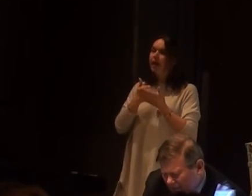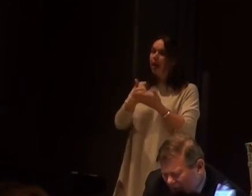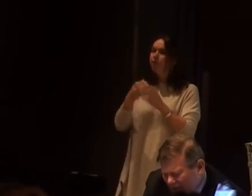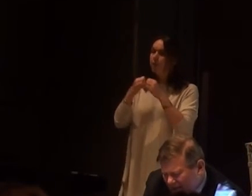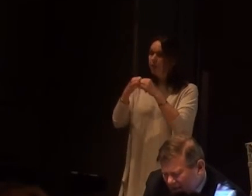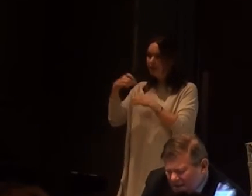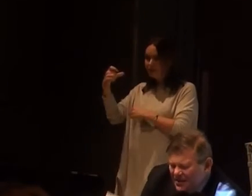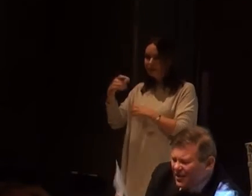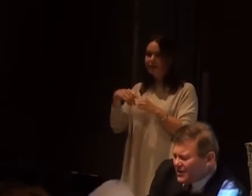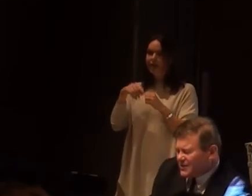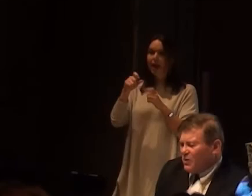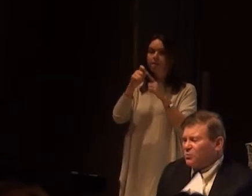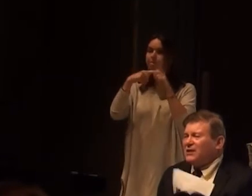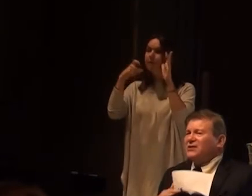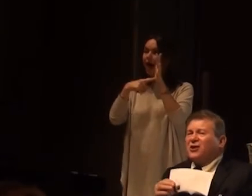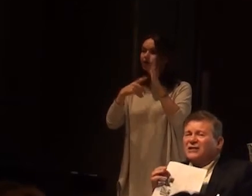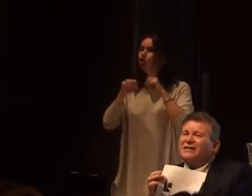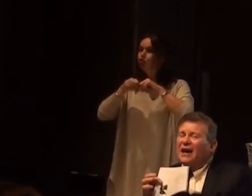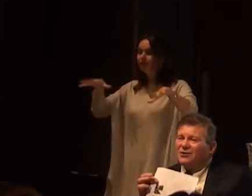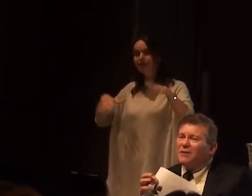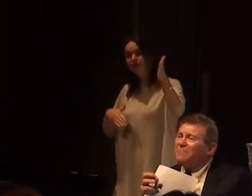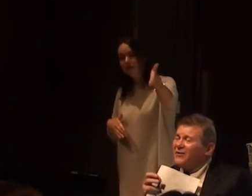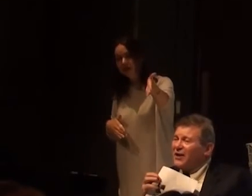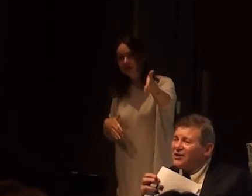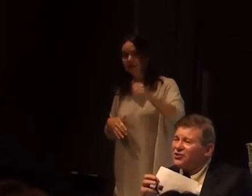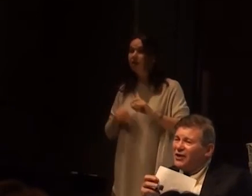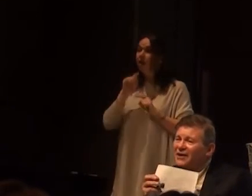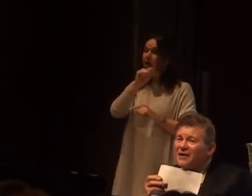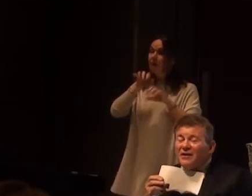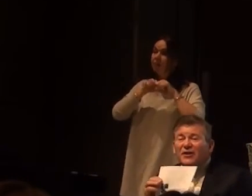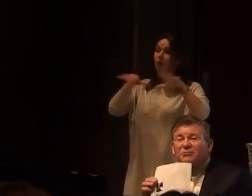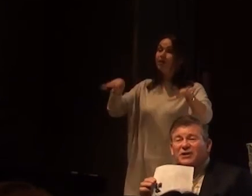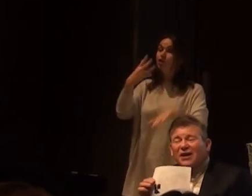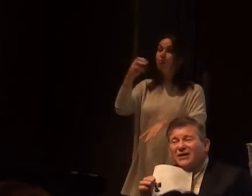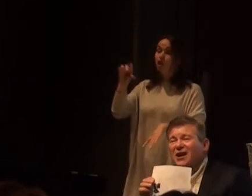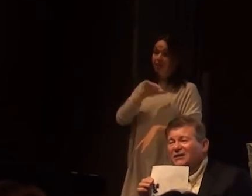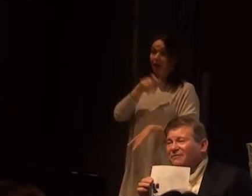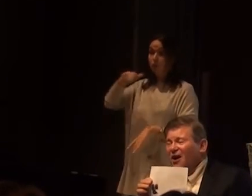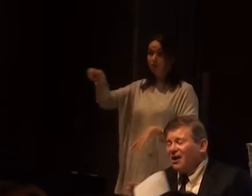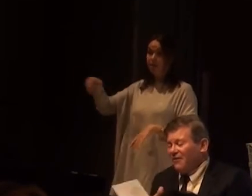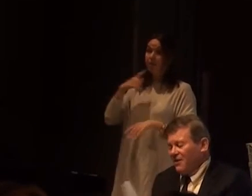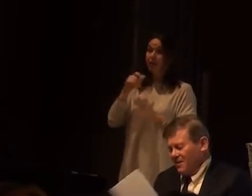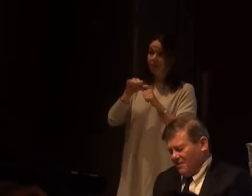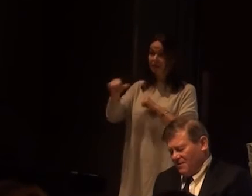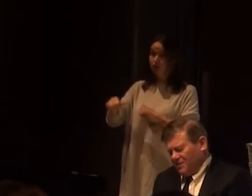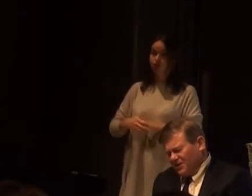PACT, this, which went to 30,000 people in the industry. This was 1995.